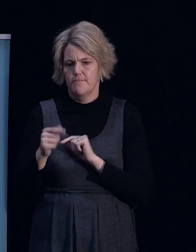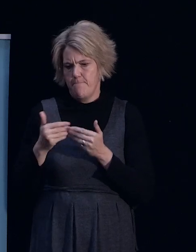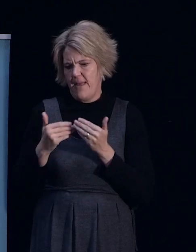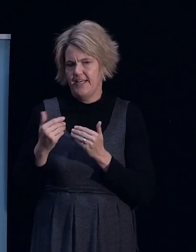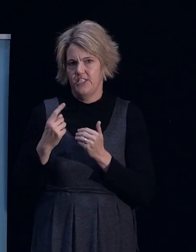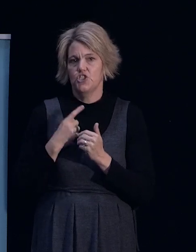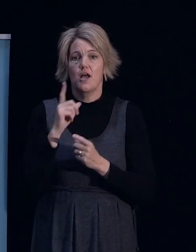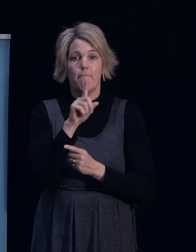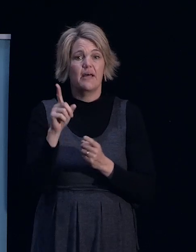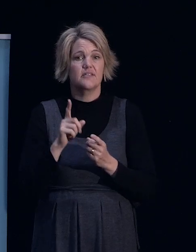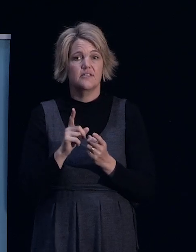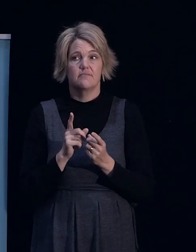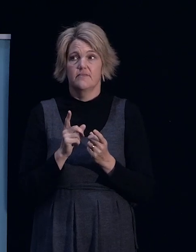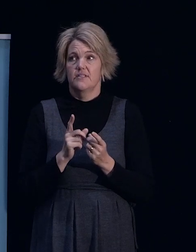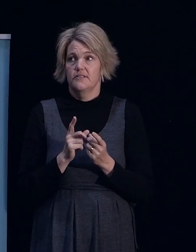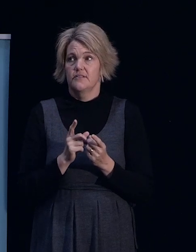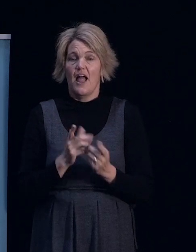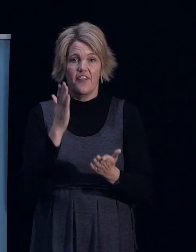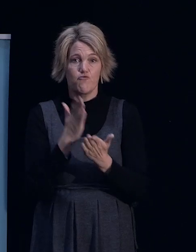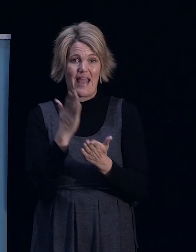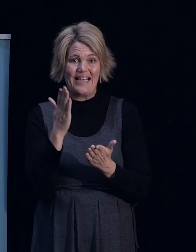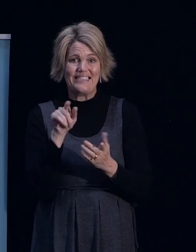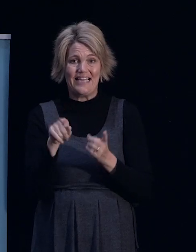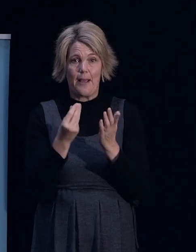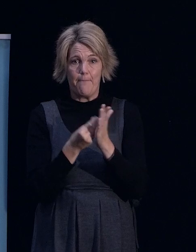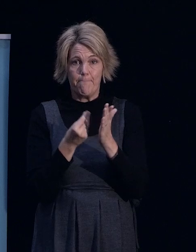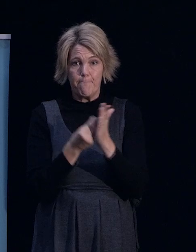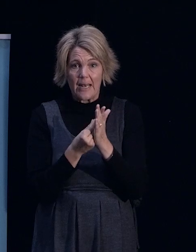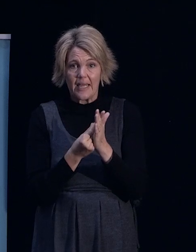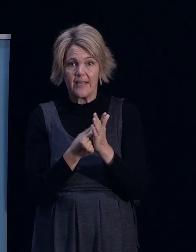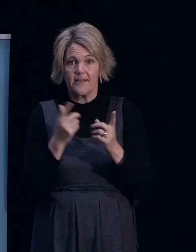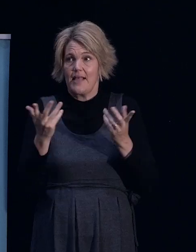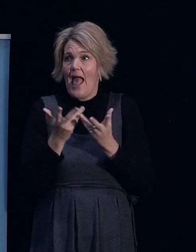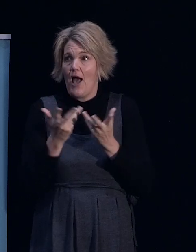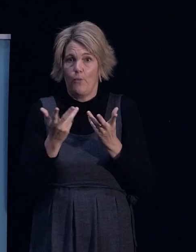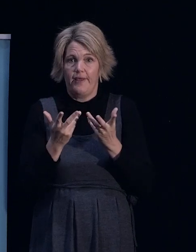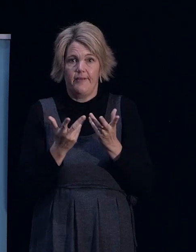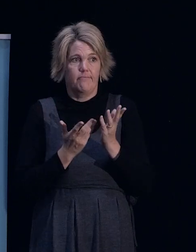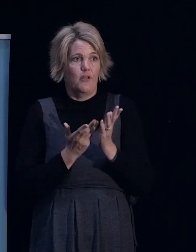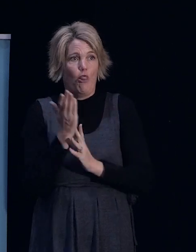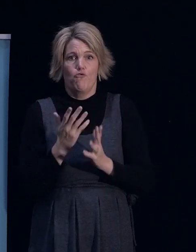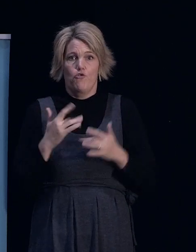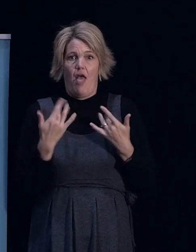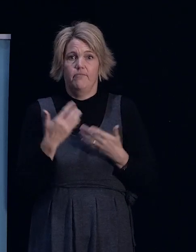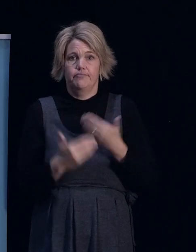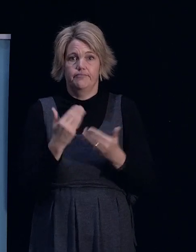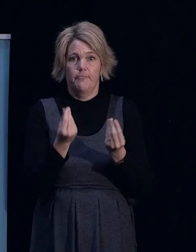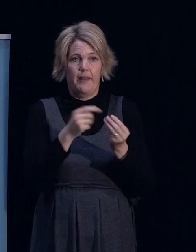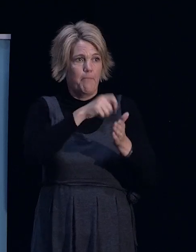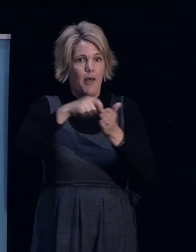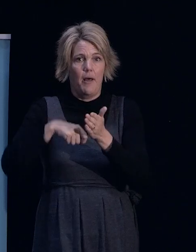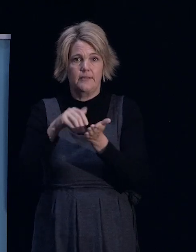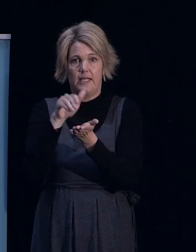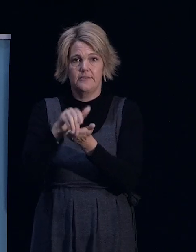But the reality, it is a key commodity in order to progress and I know a lot of people have been focused